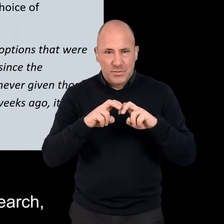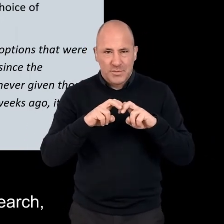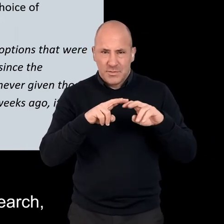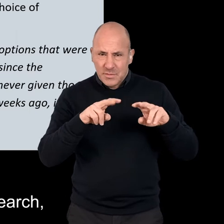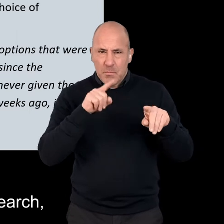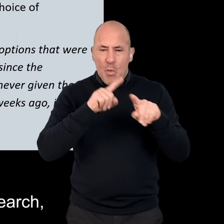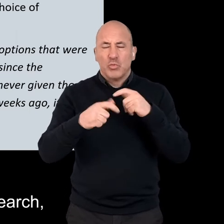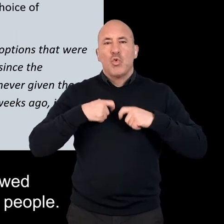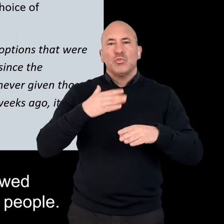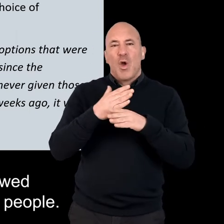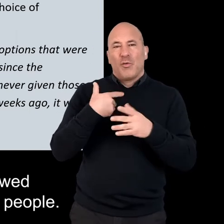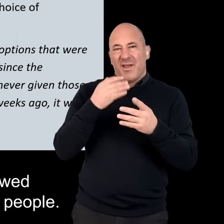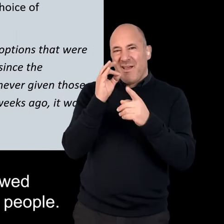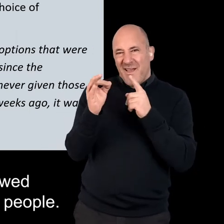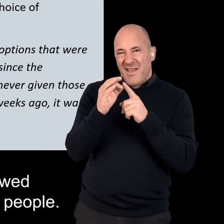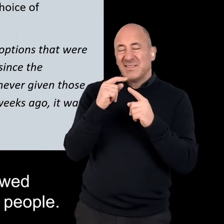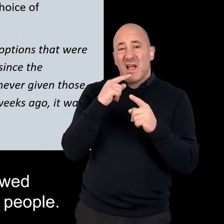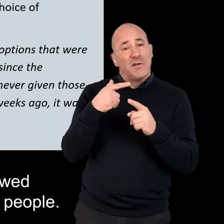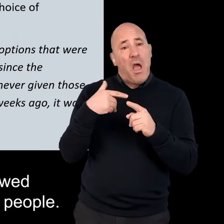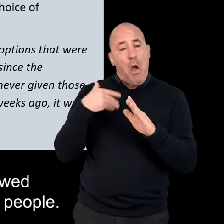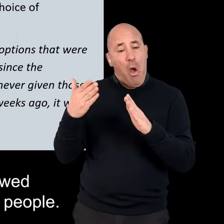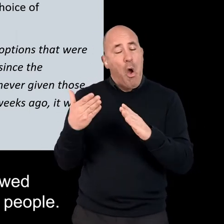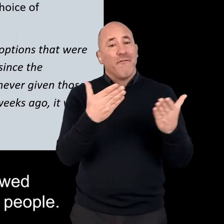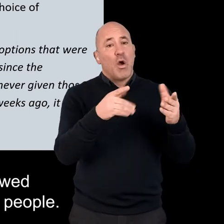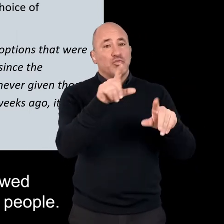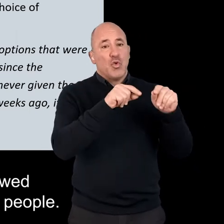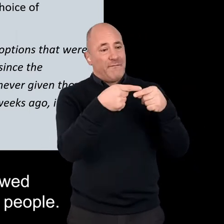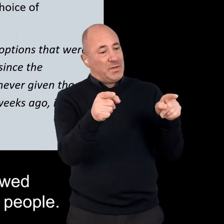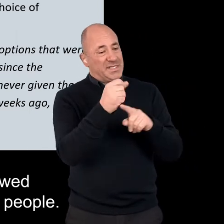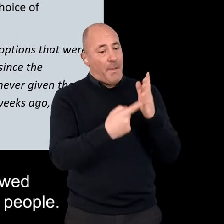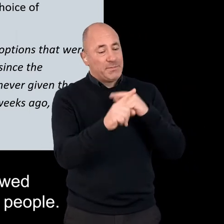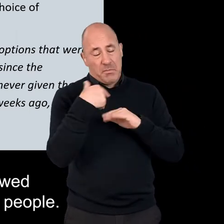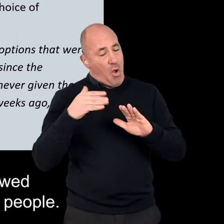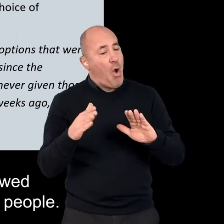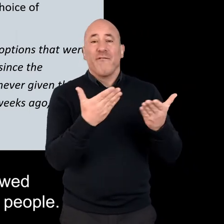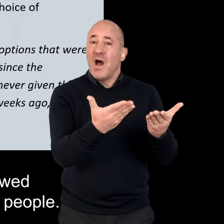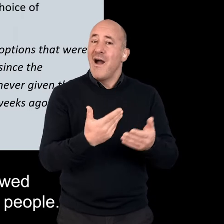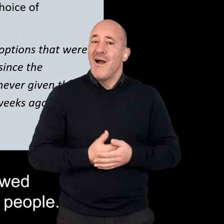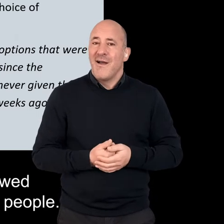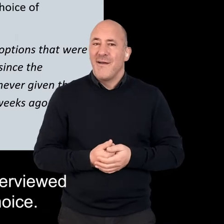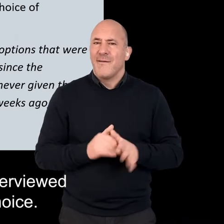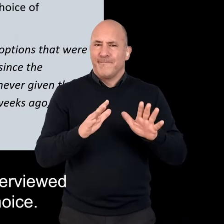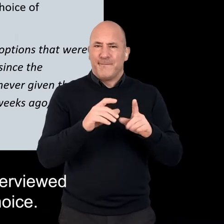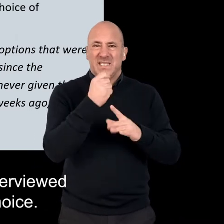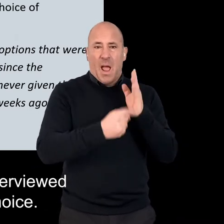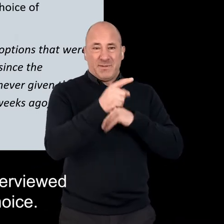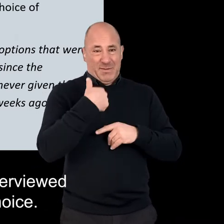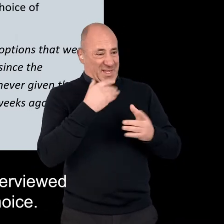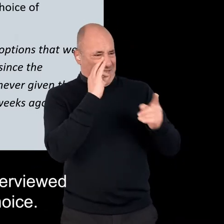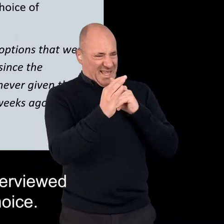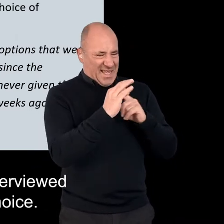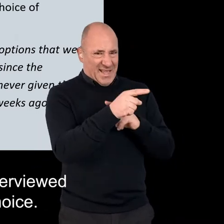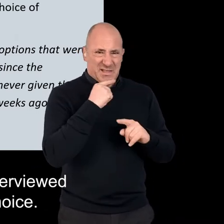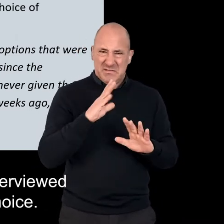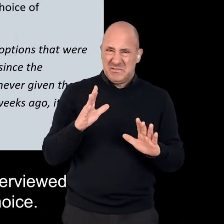of our research, most social workers we interviewed reported offering choice to disabled people. However, the